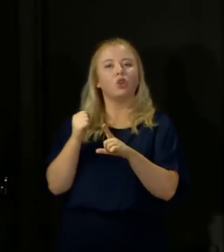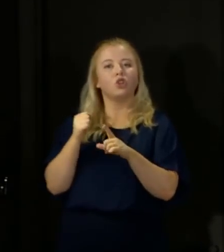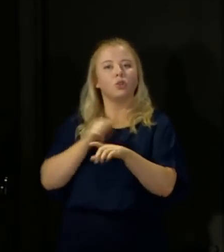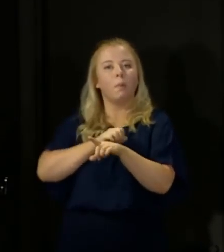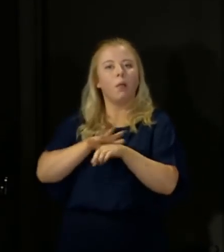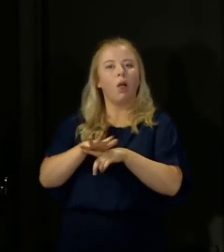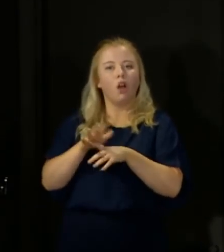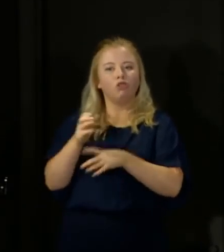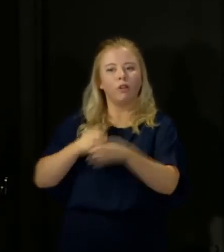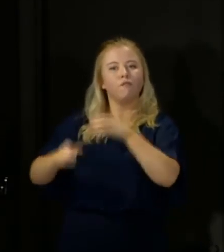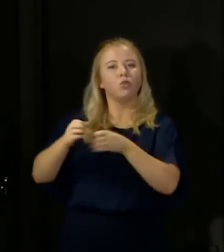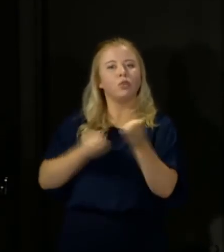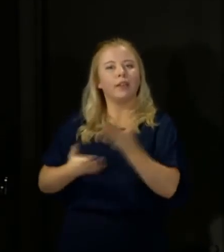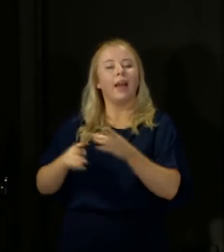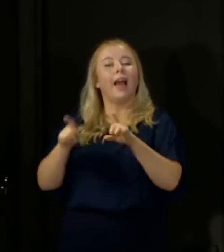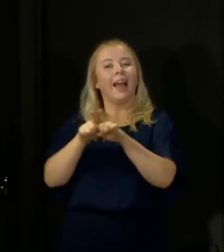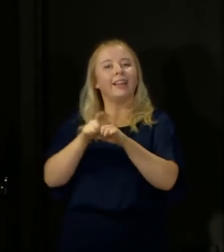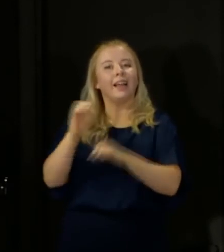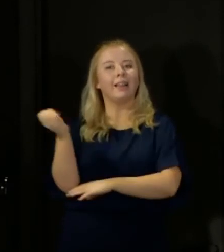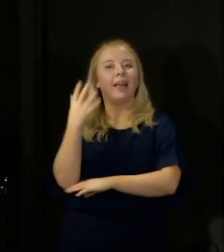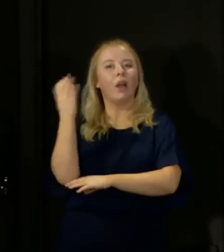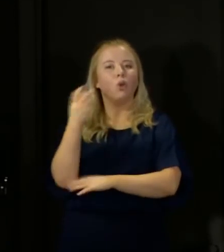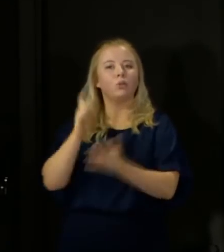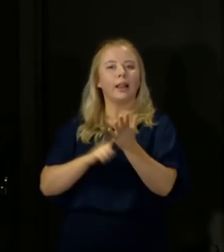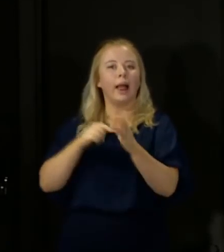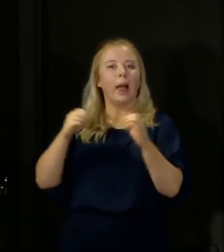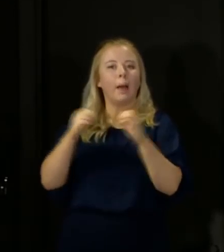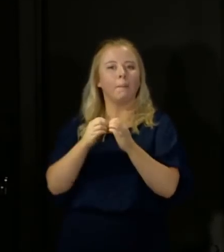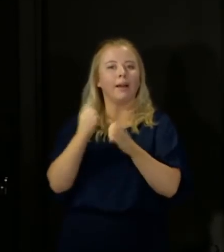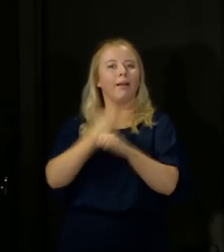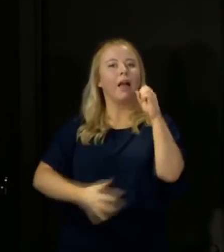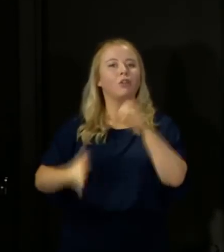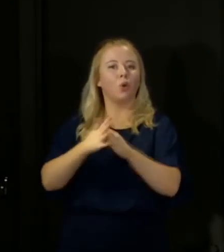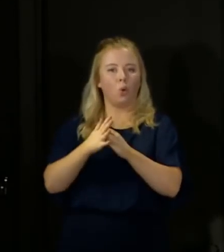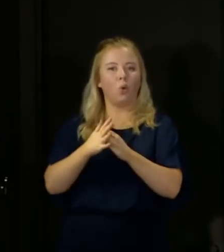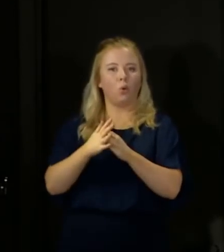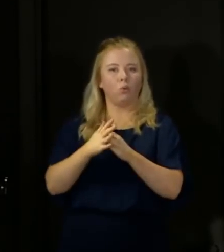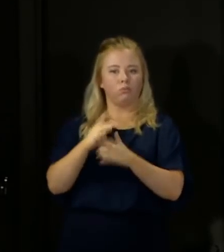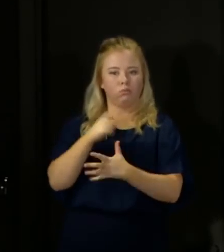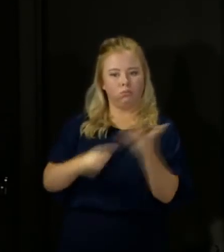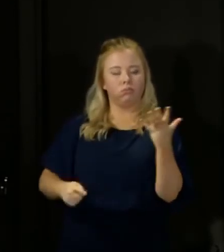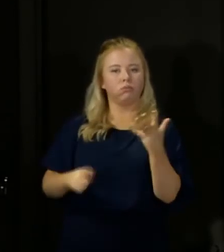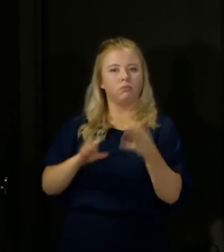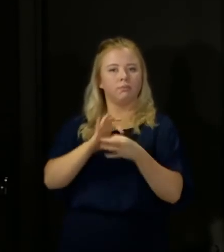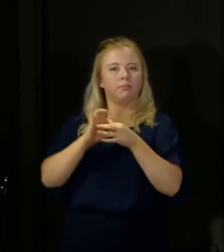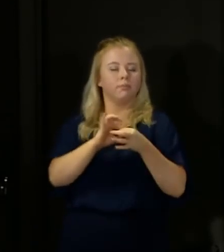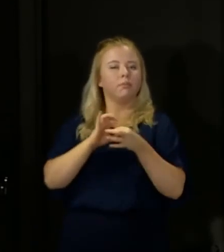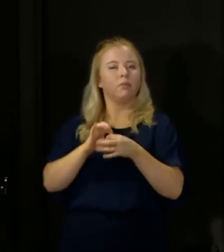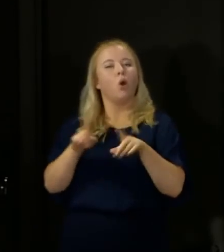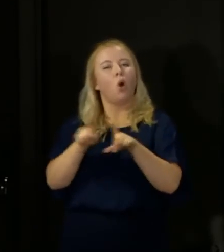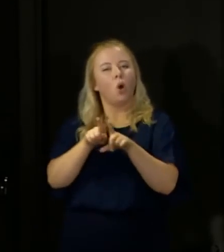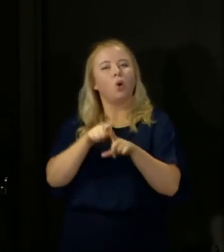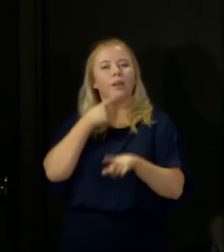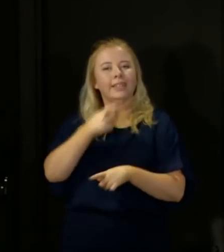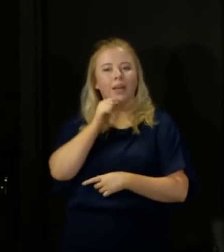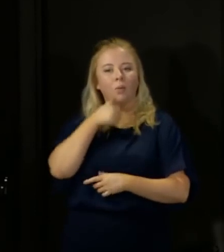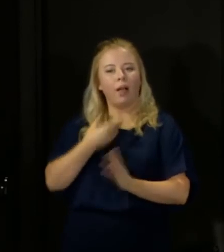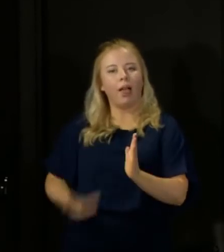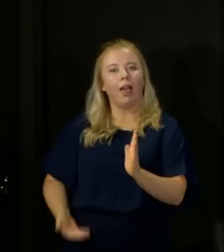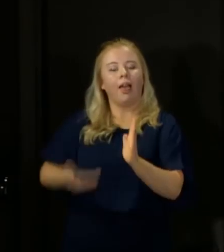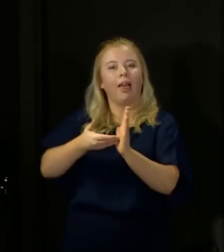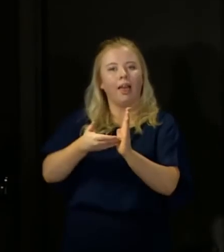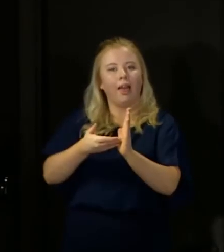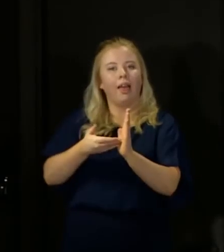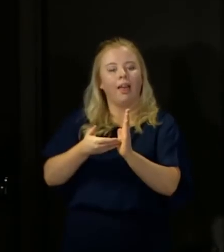and the Lighthouse Lab in Glasgow. Secondly, we said we would enhance and extend use of the software